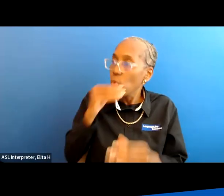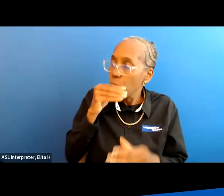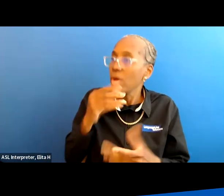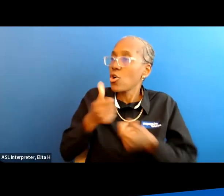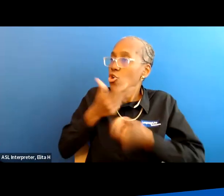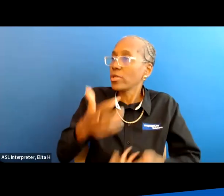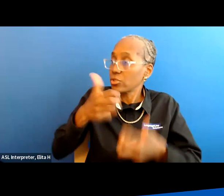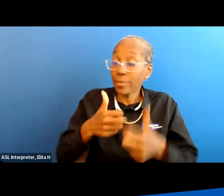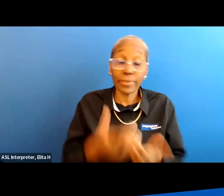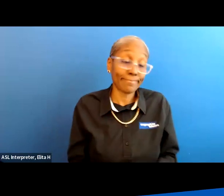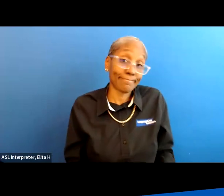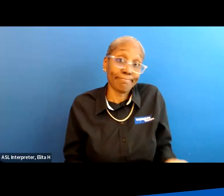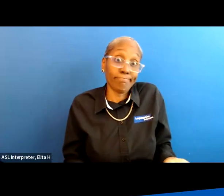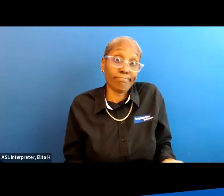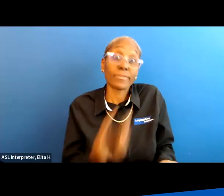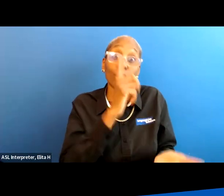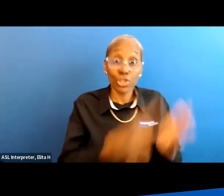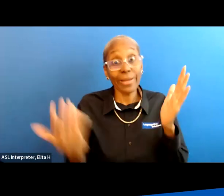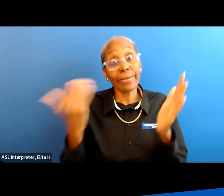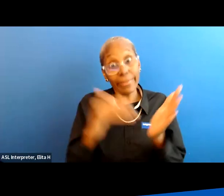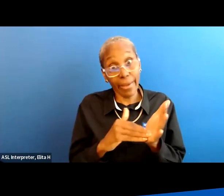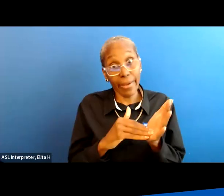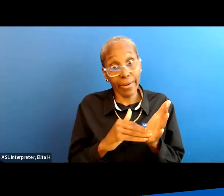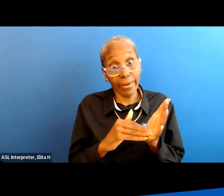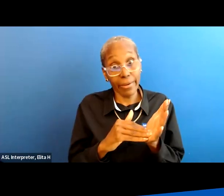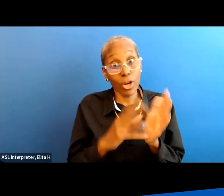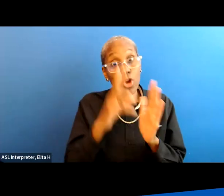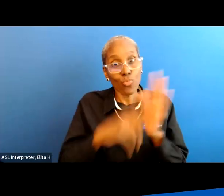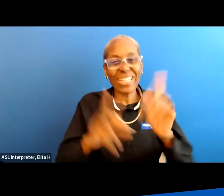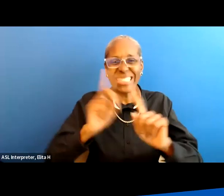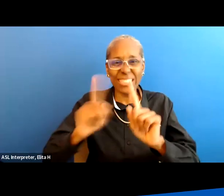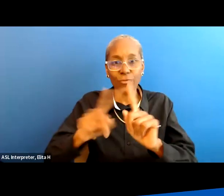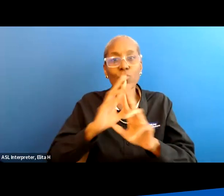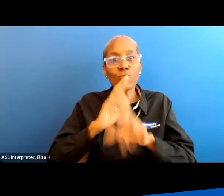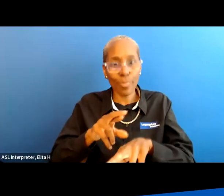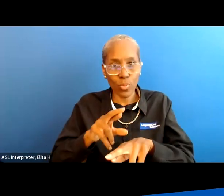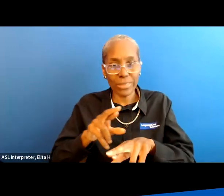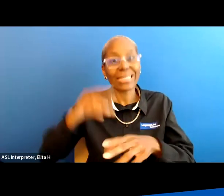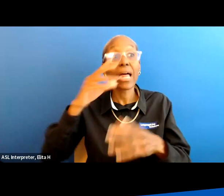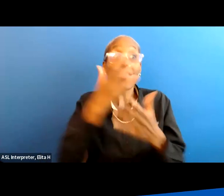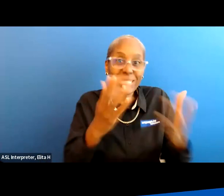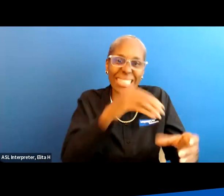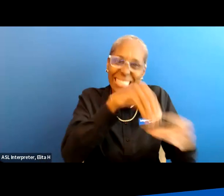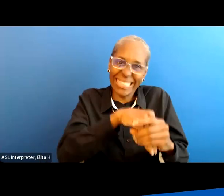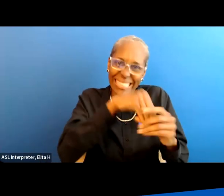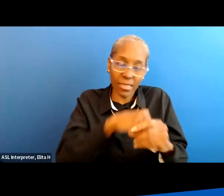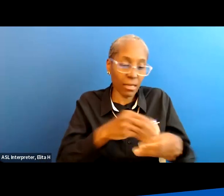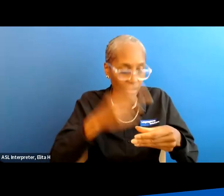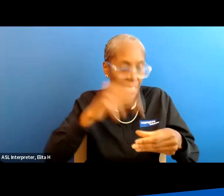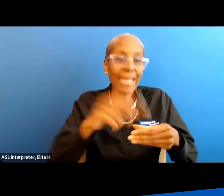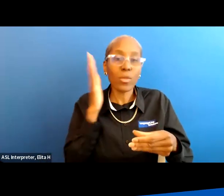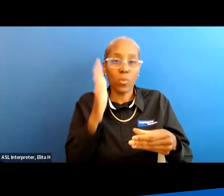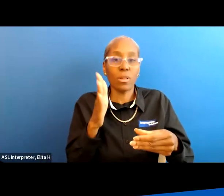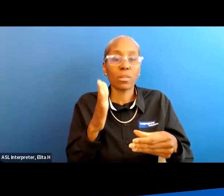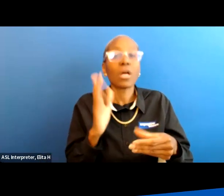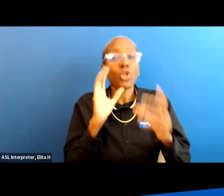cause trouble well check again and read the independent reports because yes there's stuff in there that will and it is